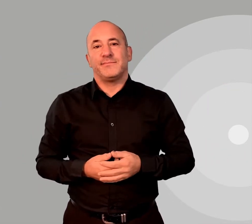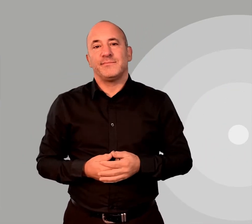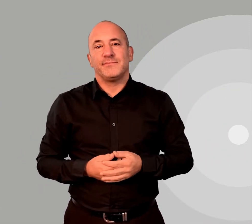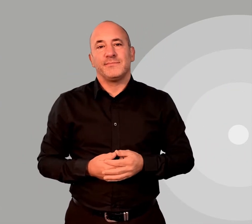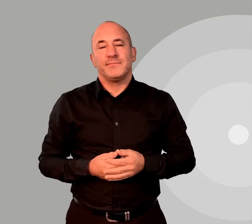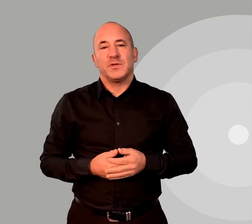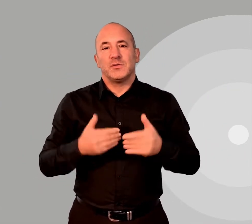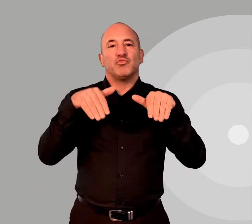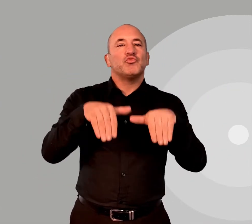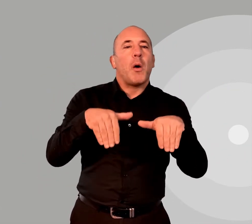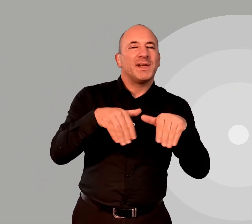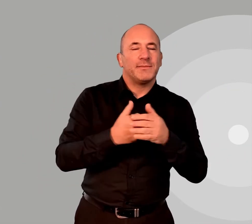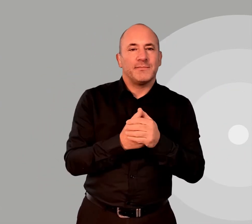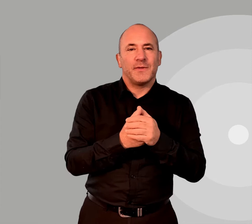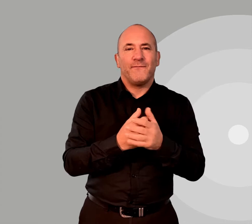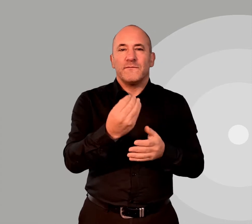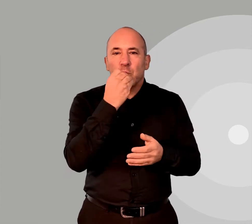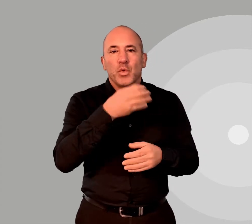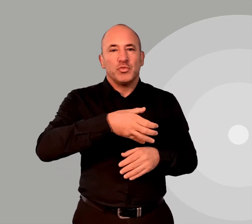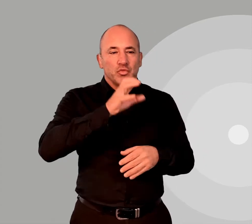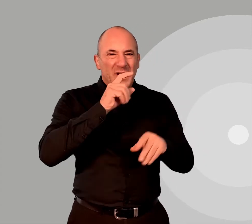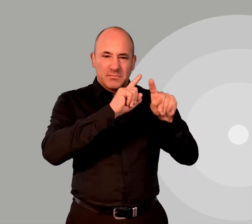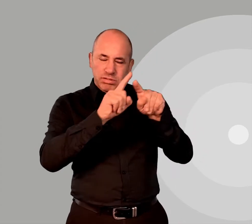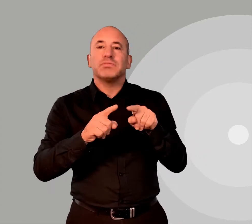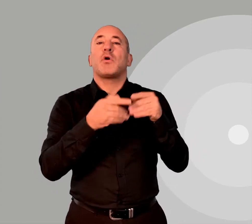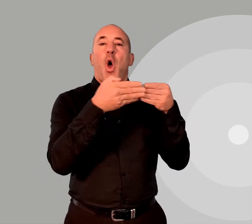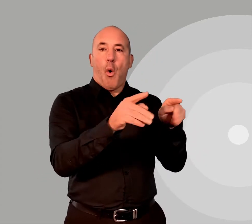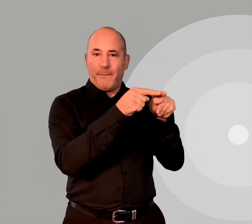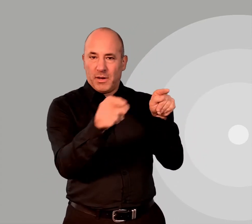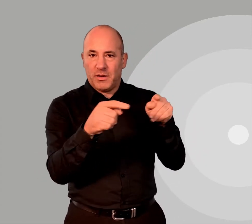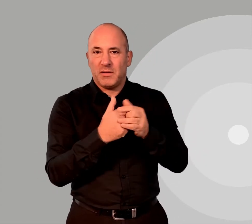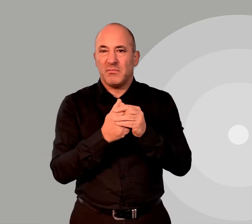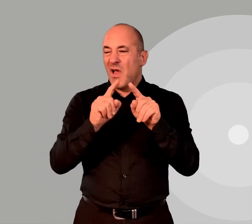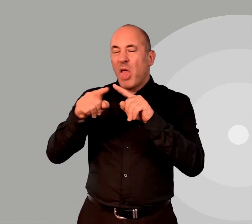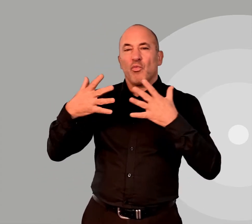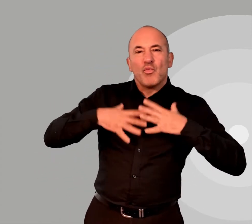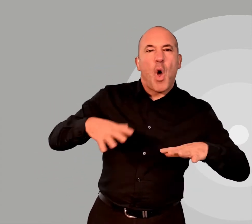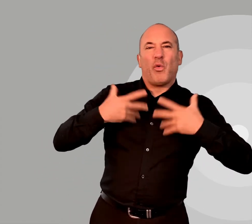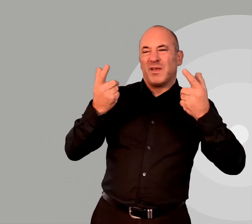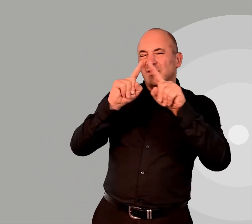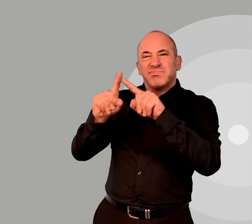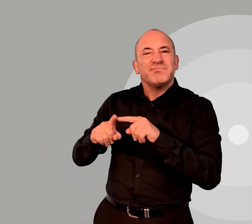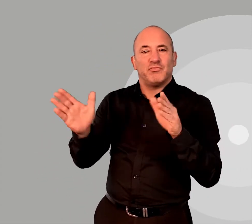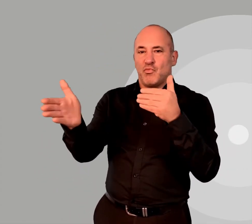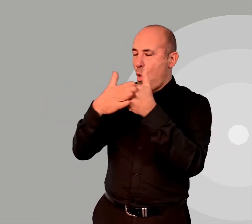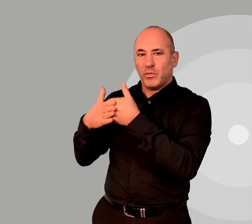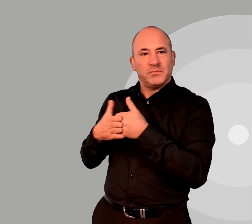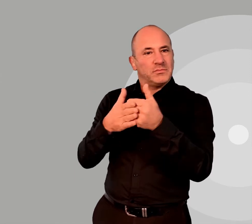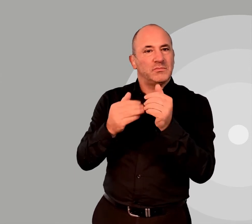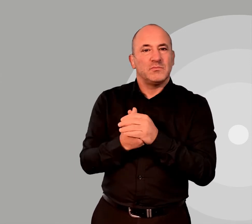Retail. Essential shops can open. Non-essential retail must close and can